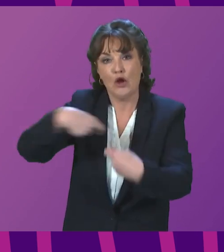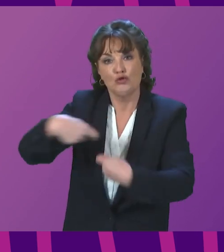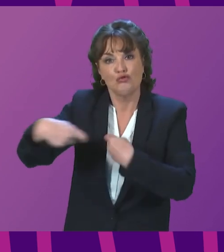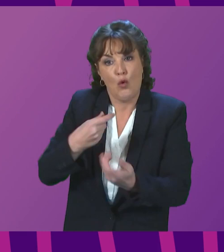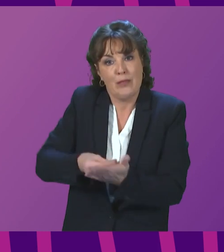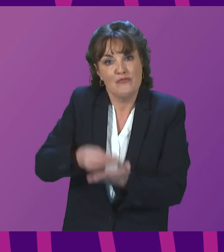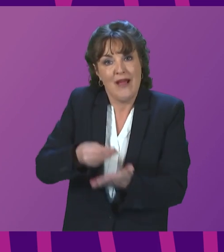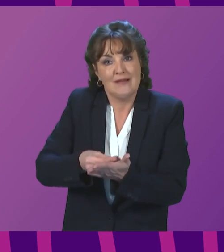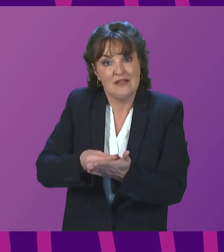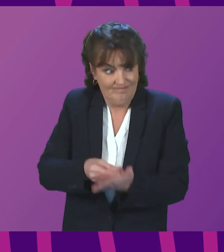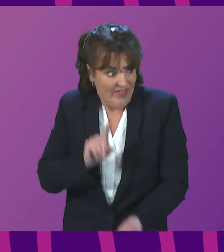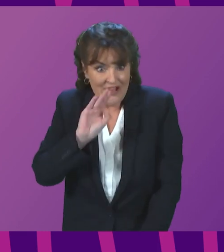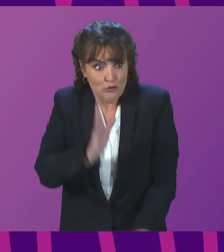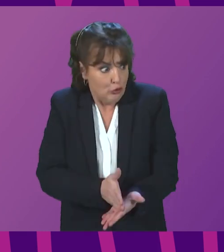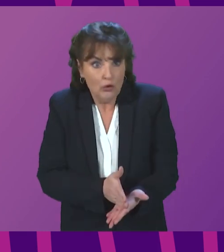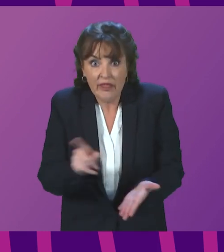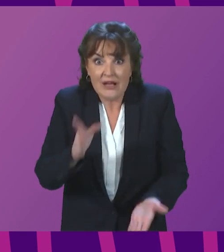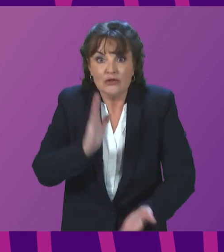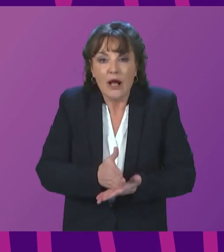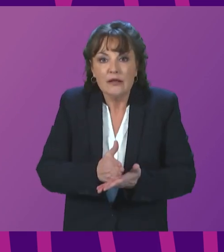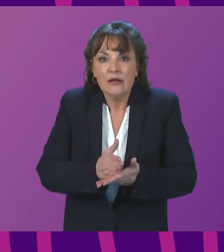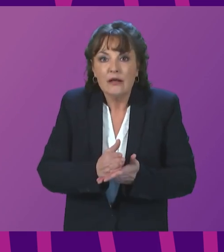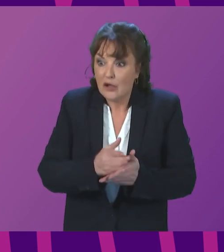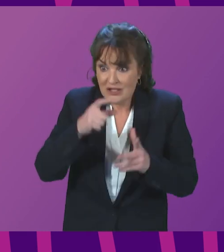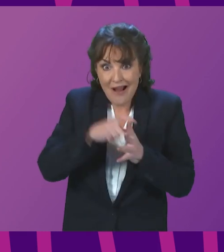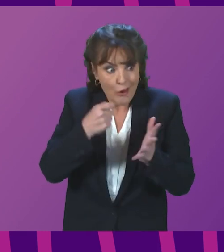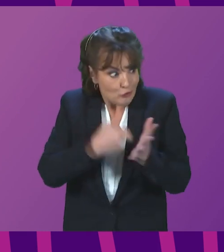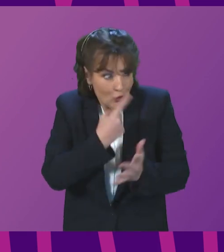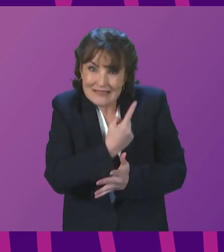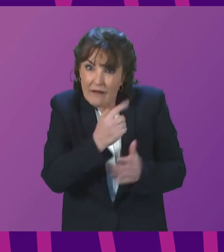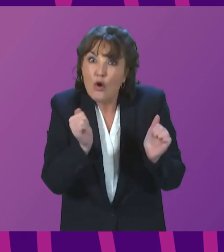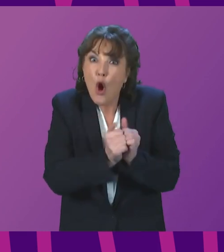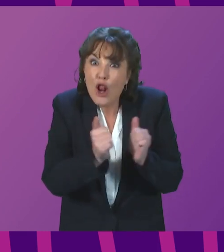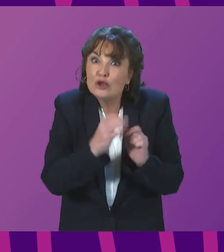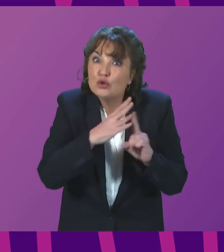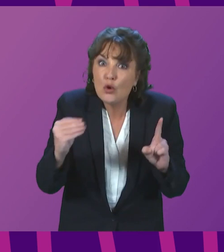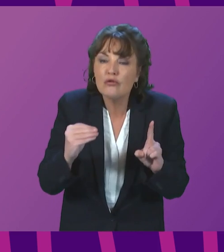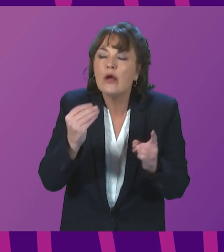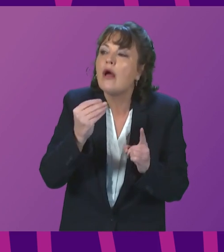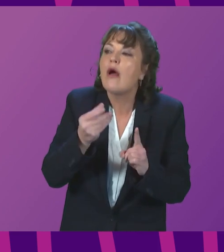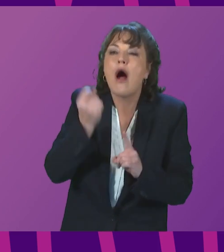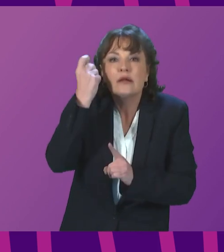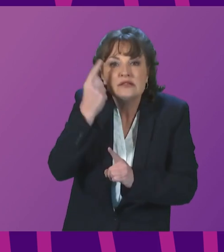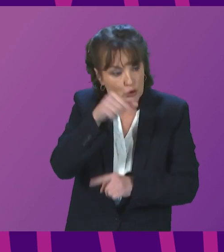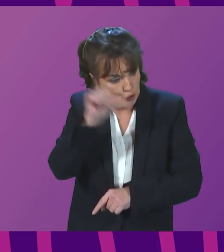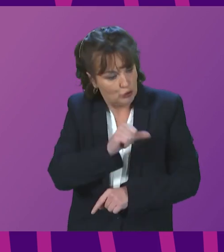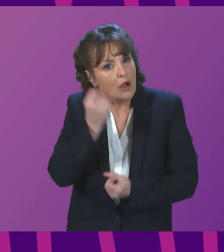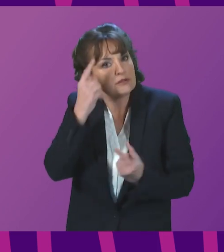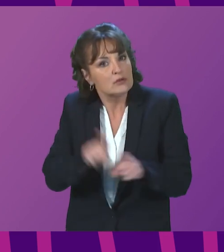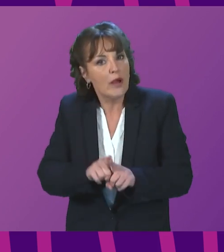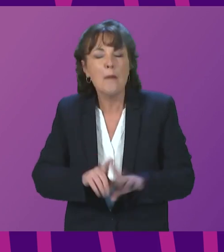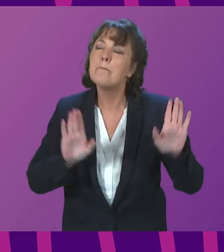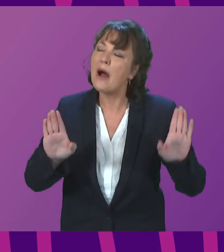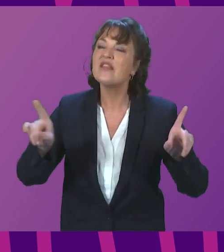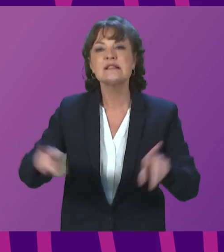is true. That is the reality. Douglas Ross's colleagues recognise that. Perhaps he should as well. But he is right to say,